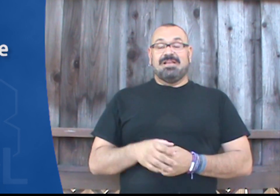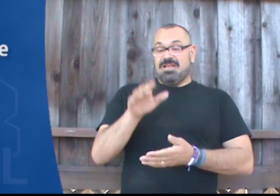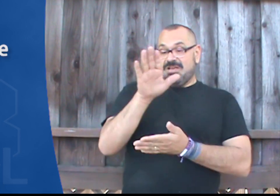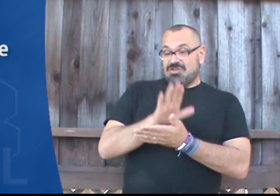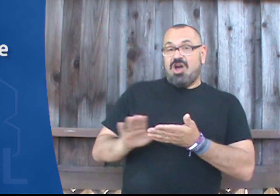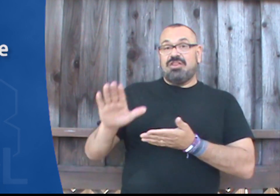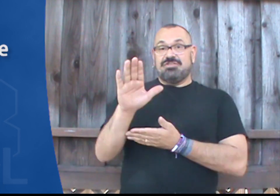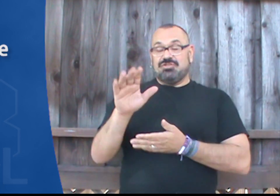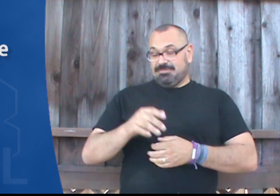college.